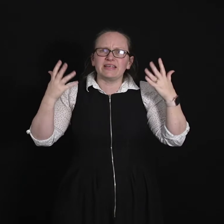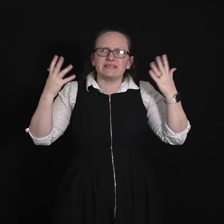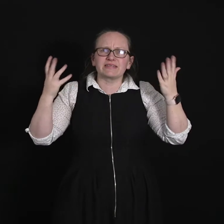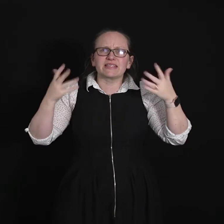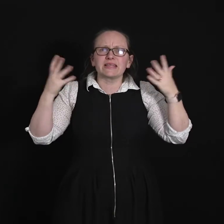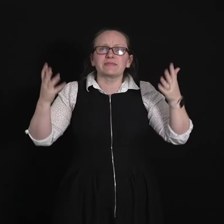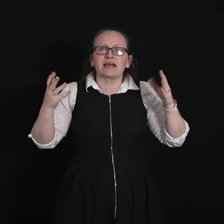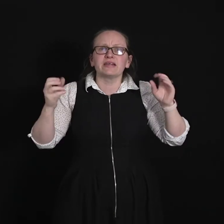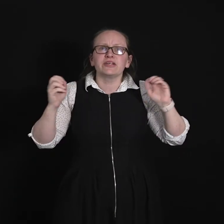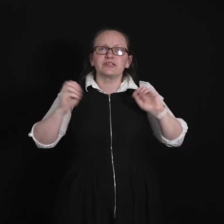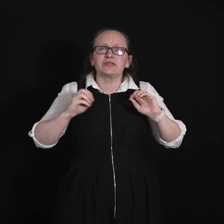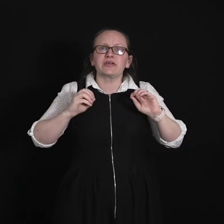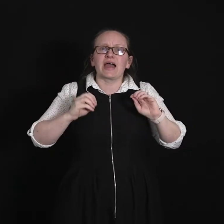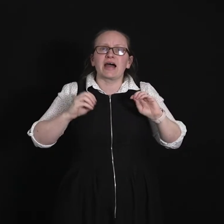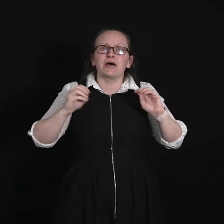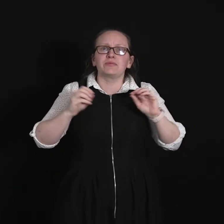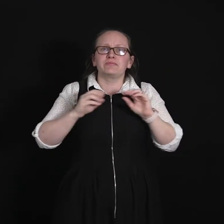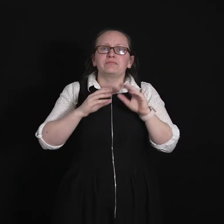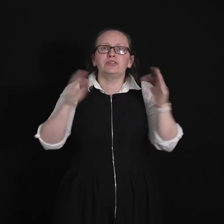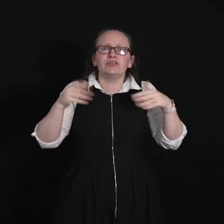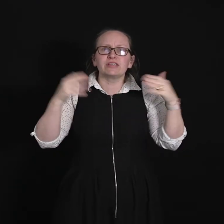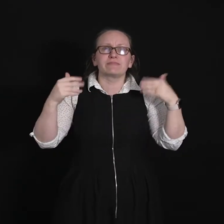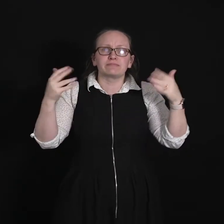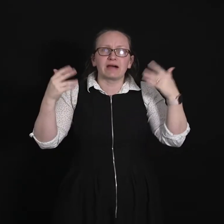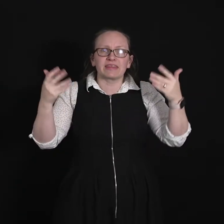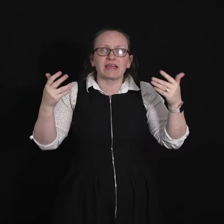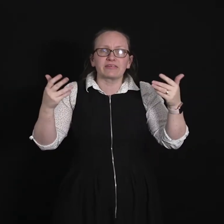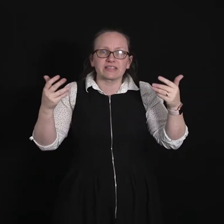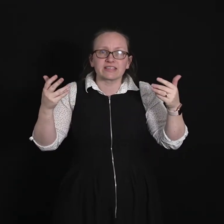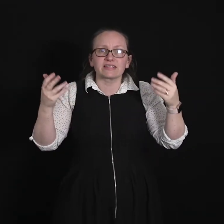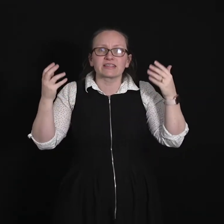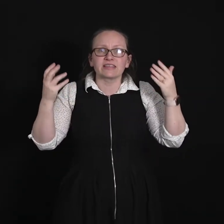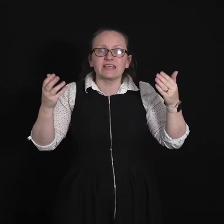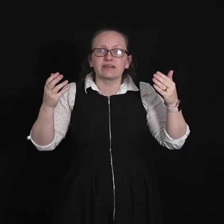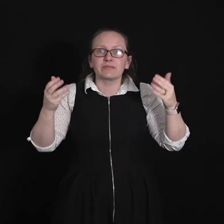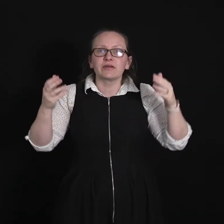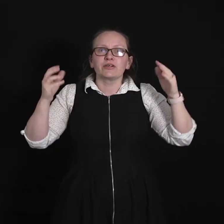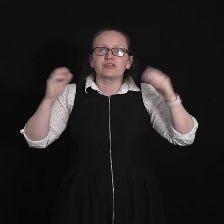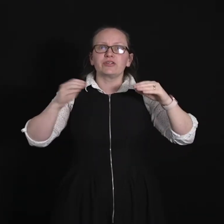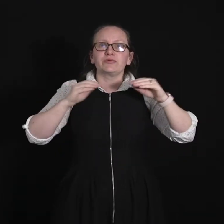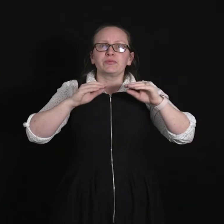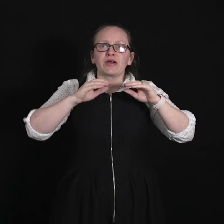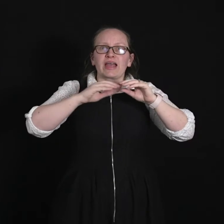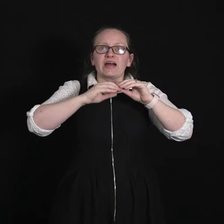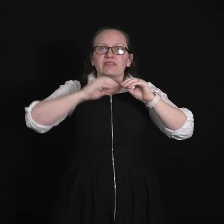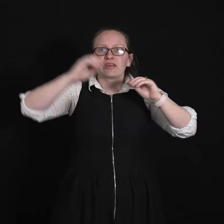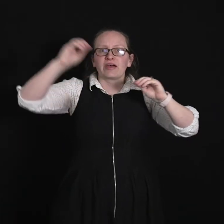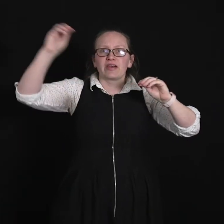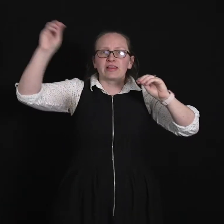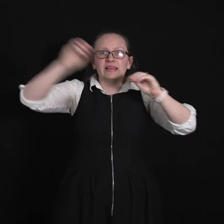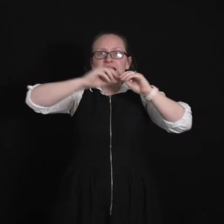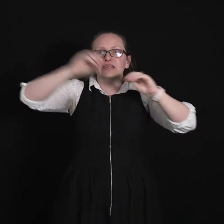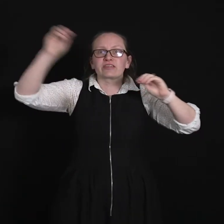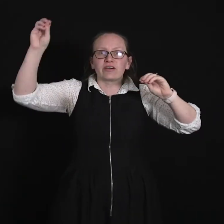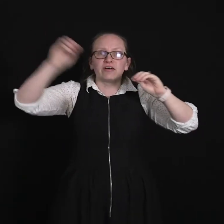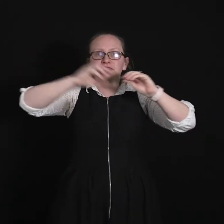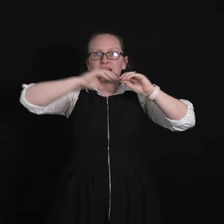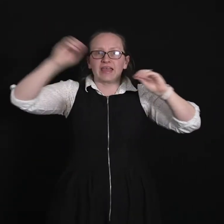similar to how using Pythagoras' theorem to work out the length of a